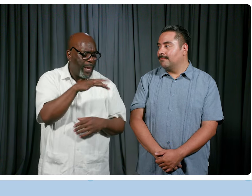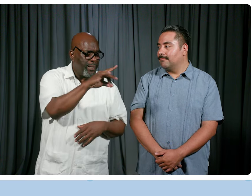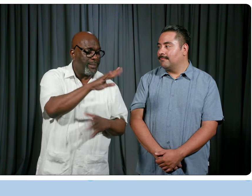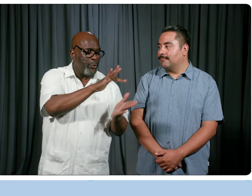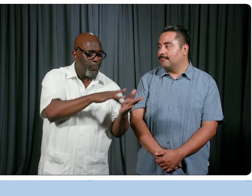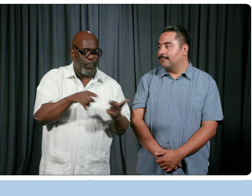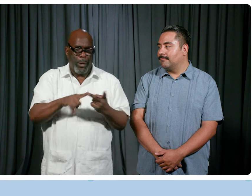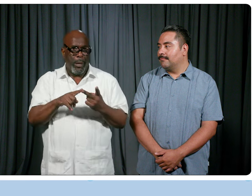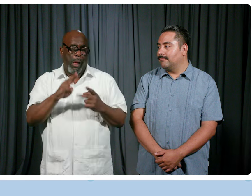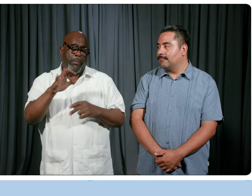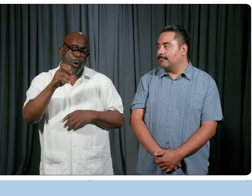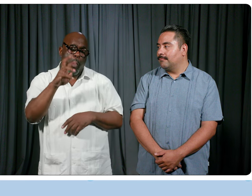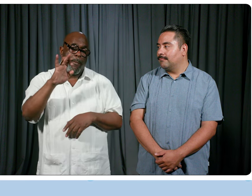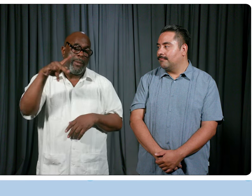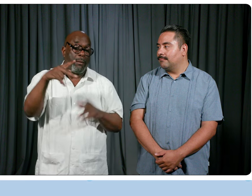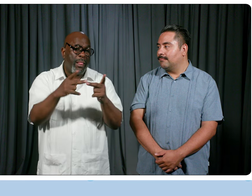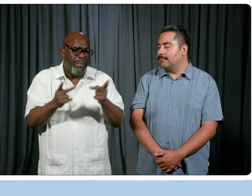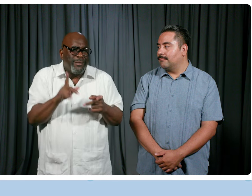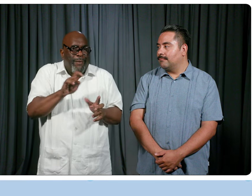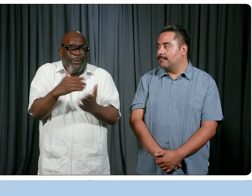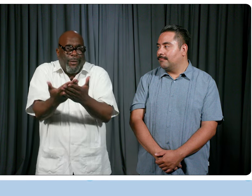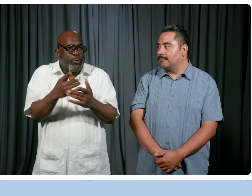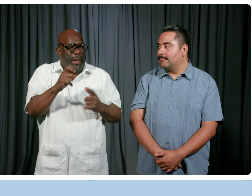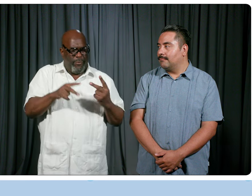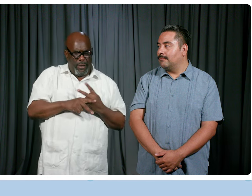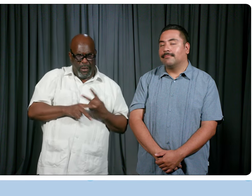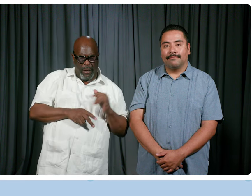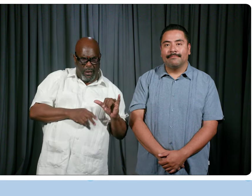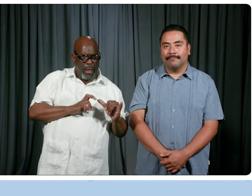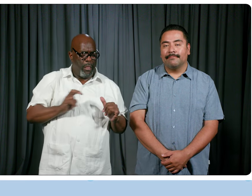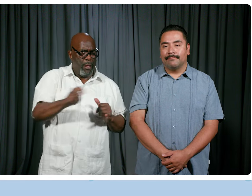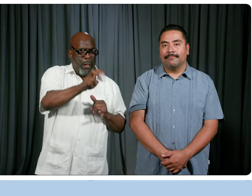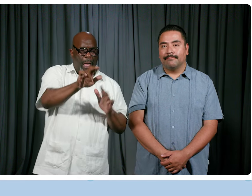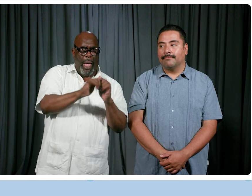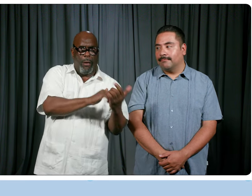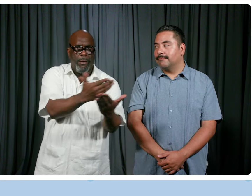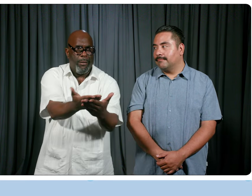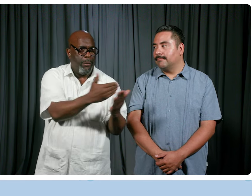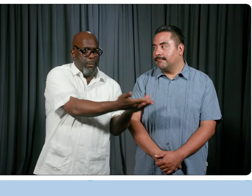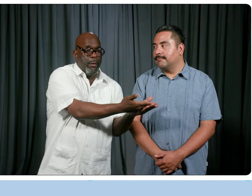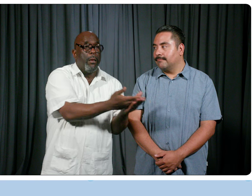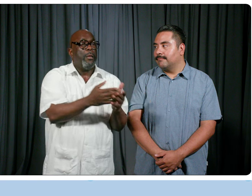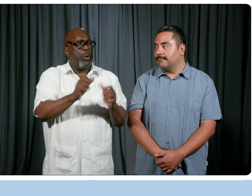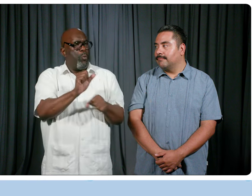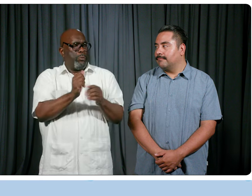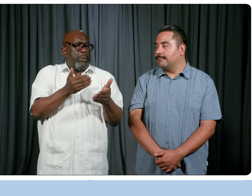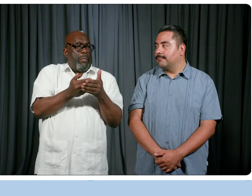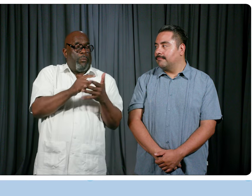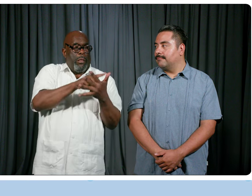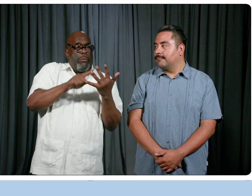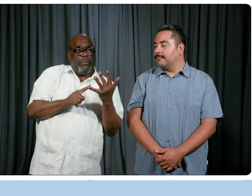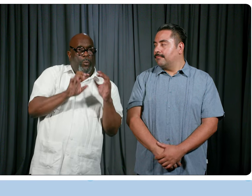to be using public transportation. So we're concerned about their routes of travel and such. So just working closely with all of those organizations and